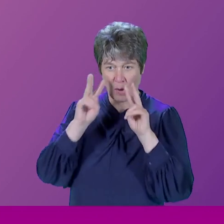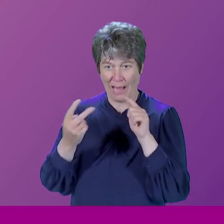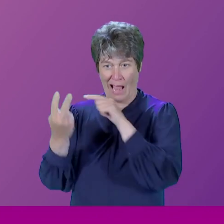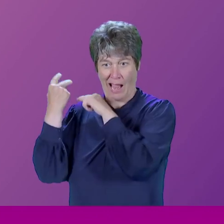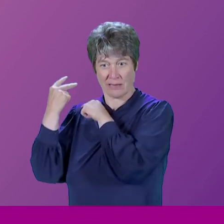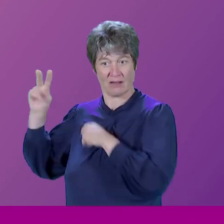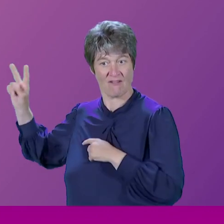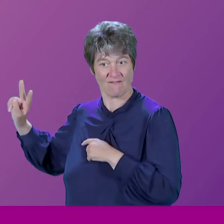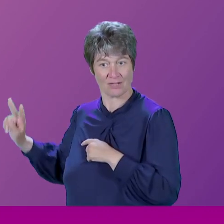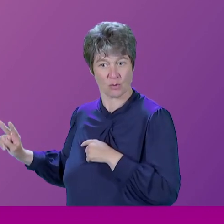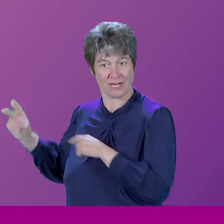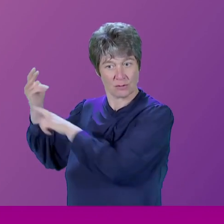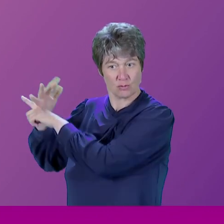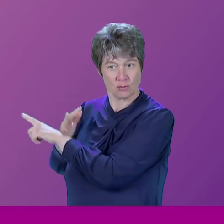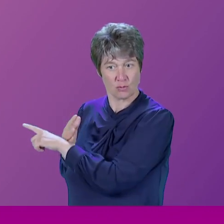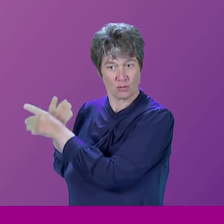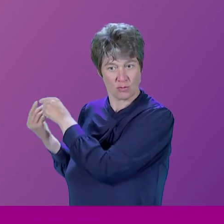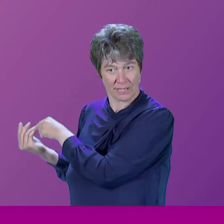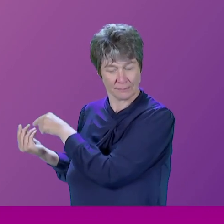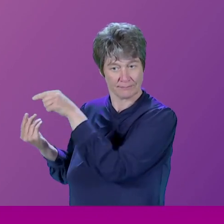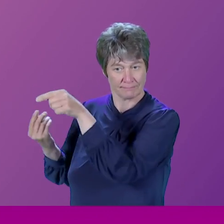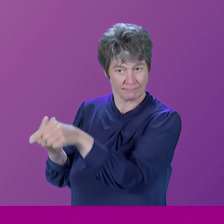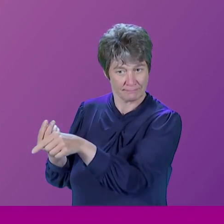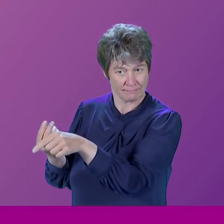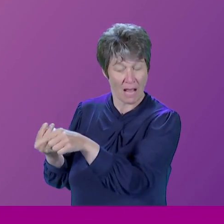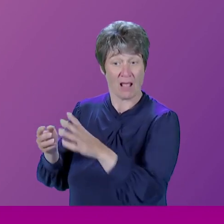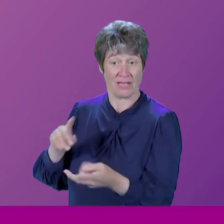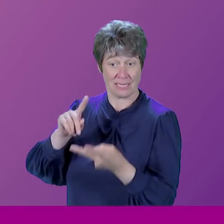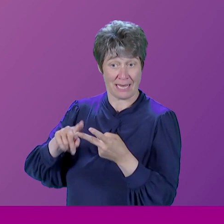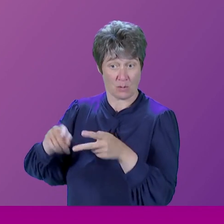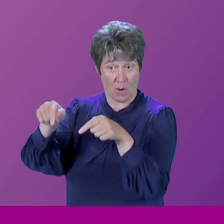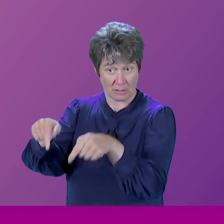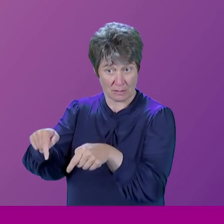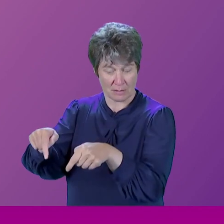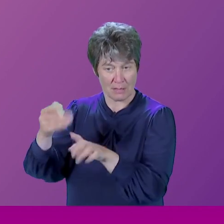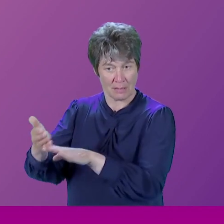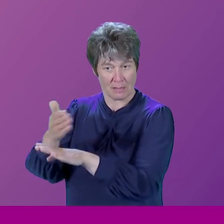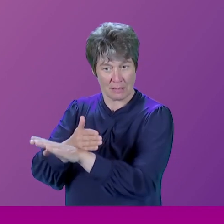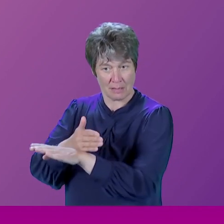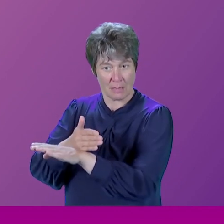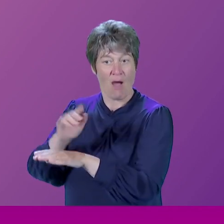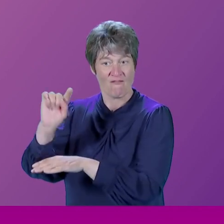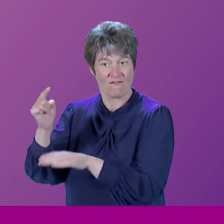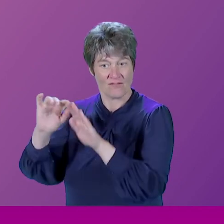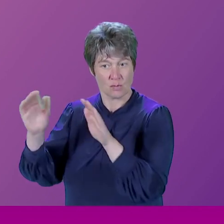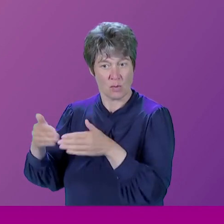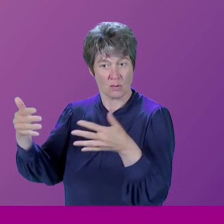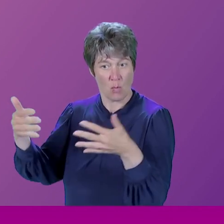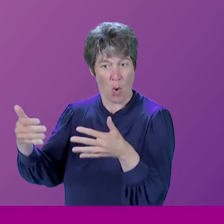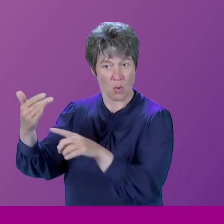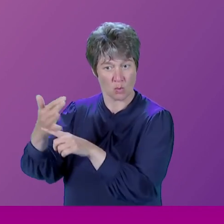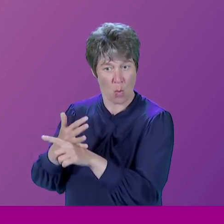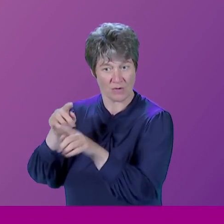In Europe, we were doing mainly either the First World War stories. And I must say, I thought this was very helpful, fantastic perspective,